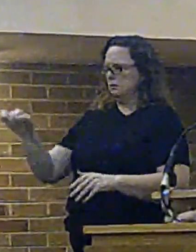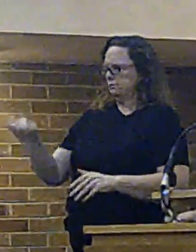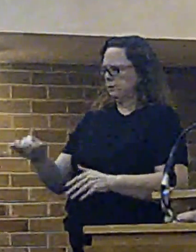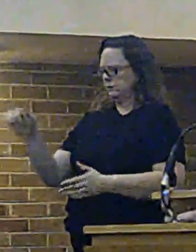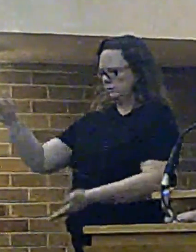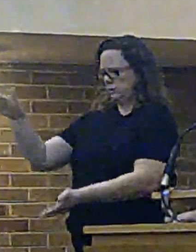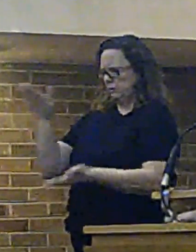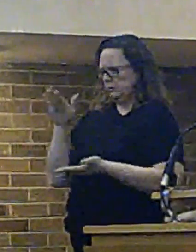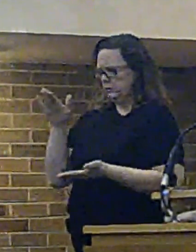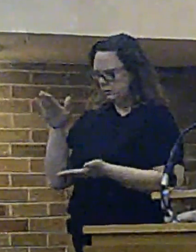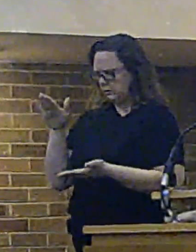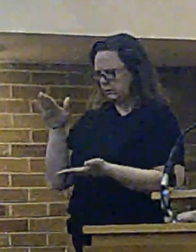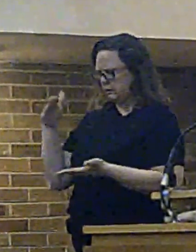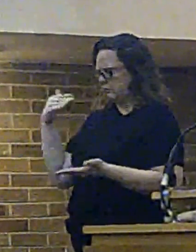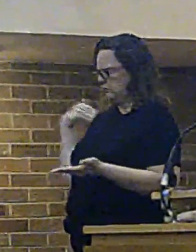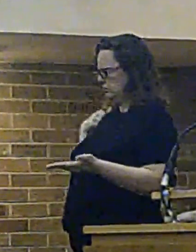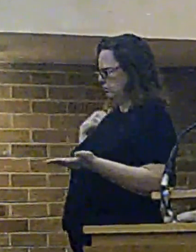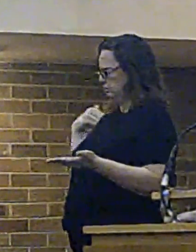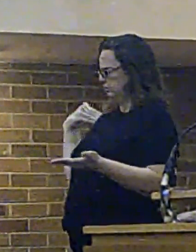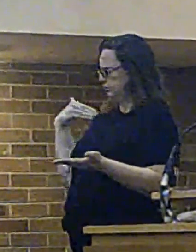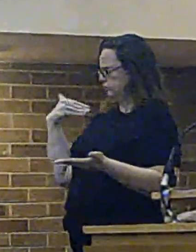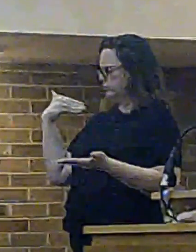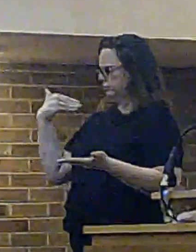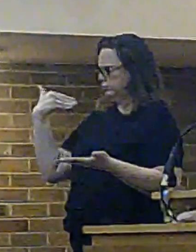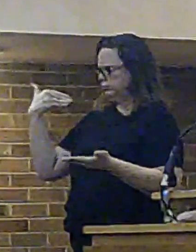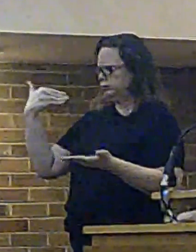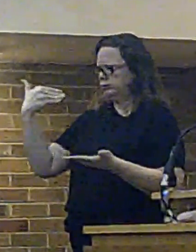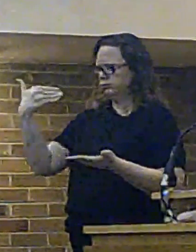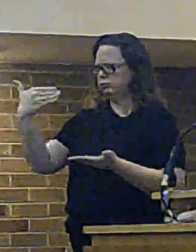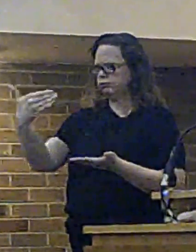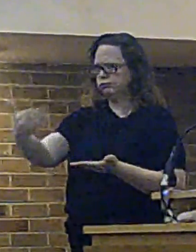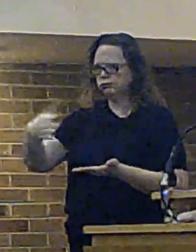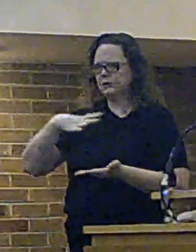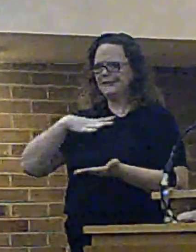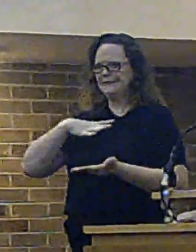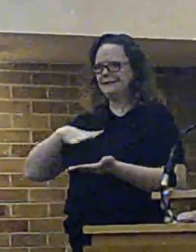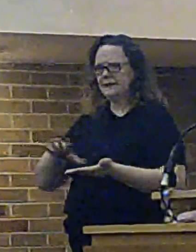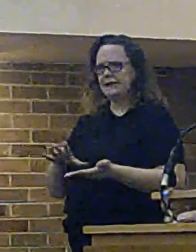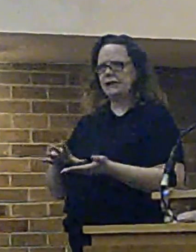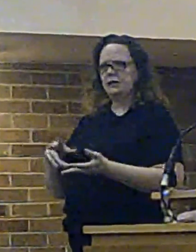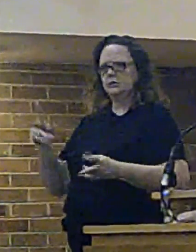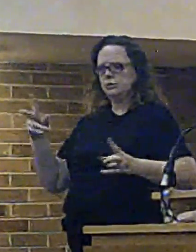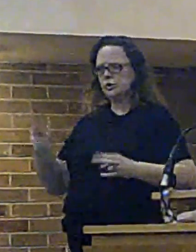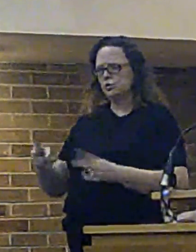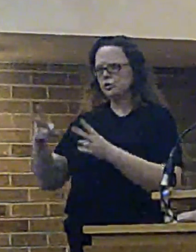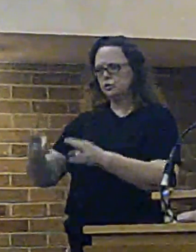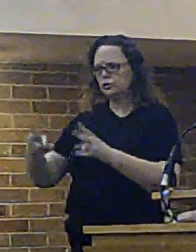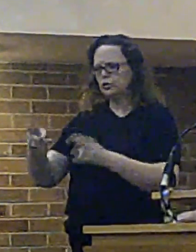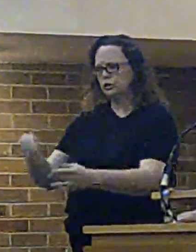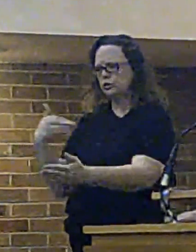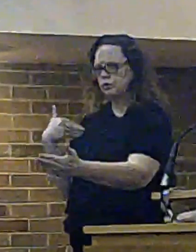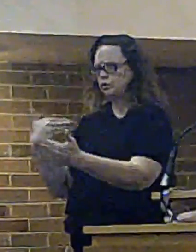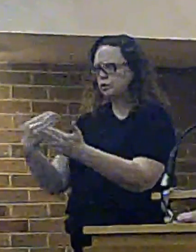other than make significant cuts to the Farm and Rescue Authority. That is a fact.